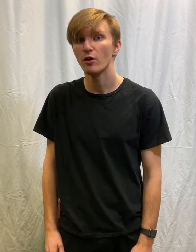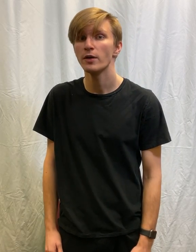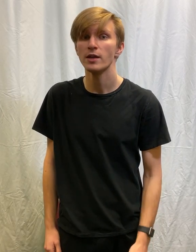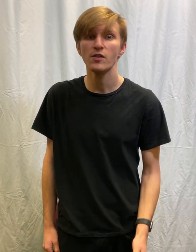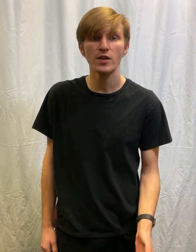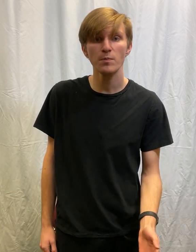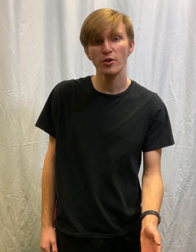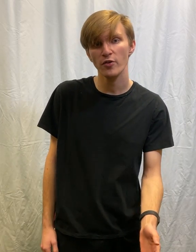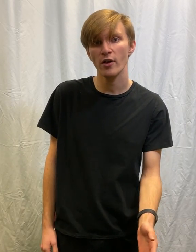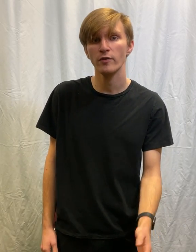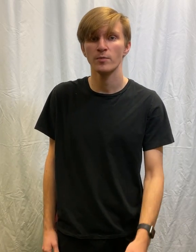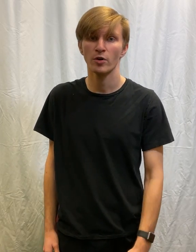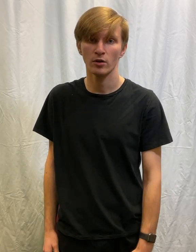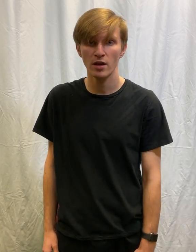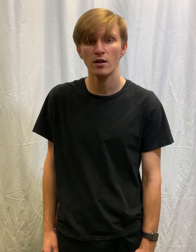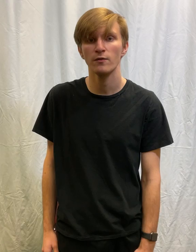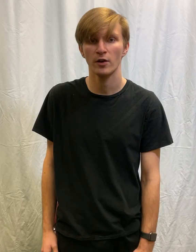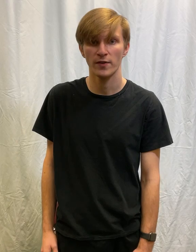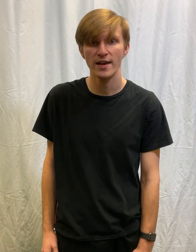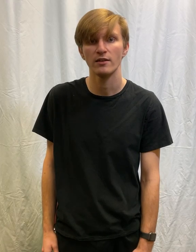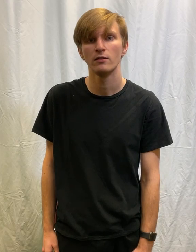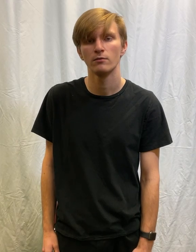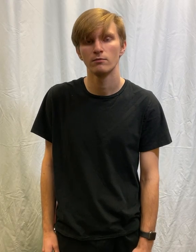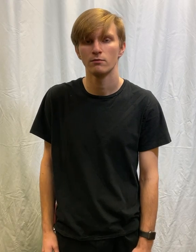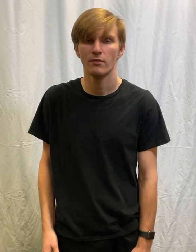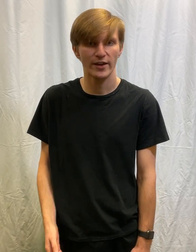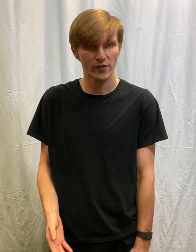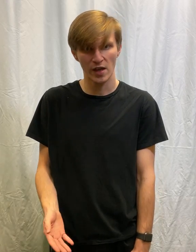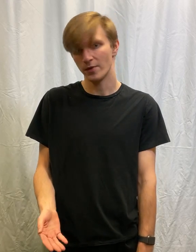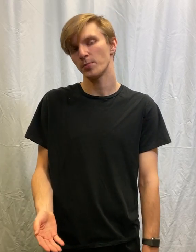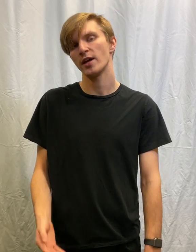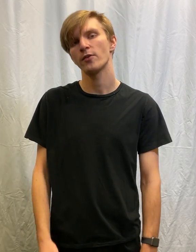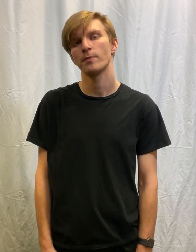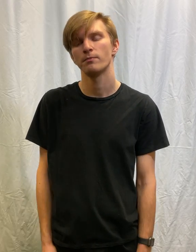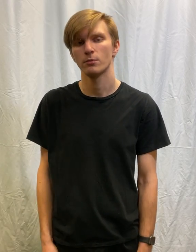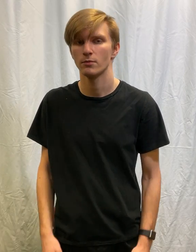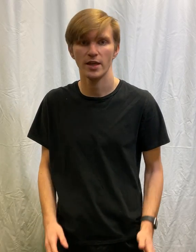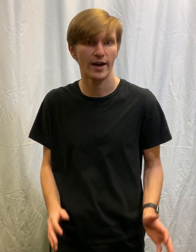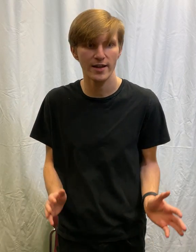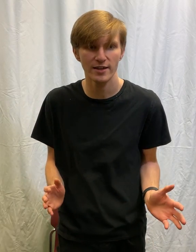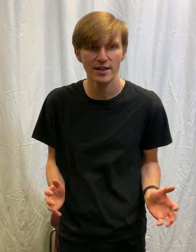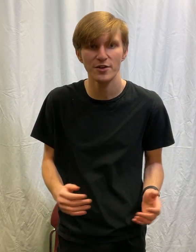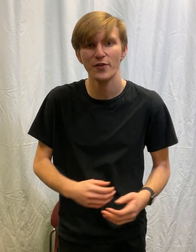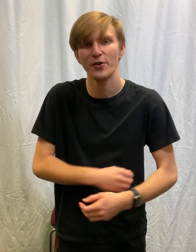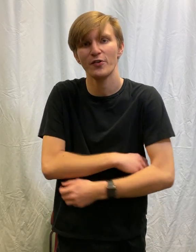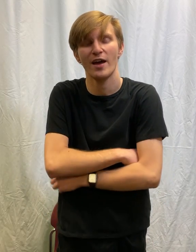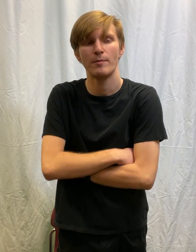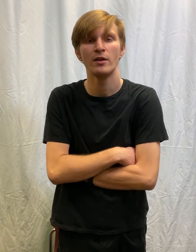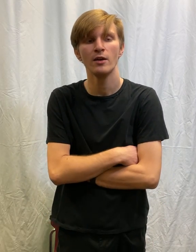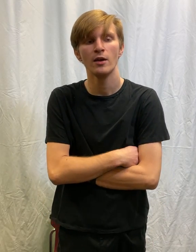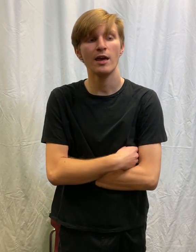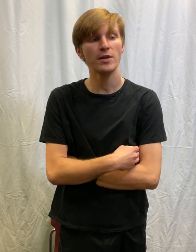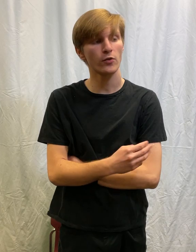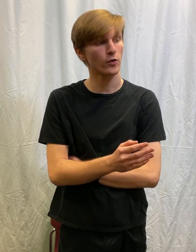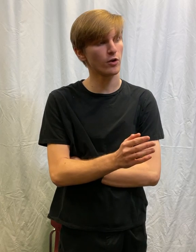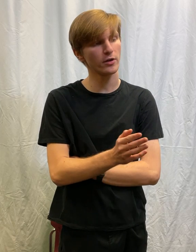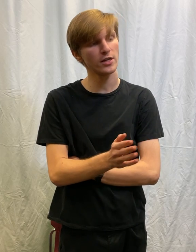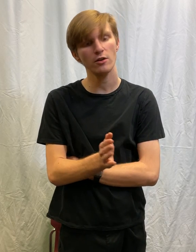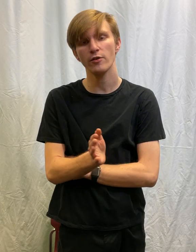So, ici, personne ne parlez français. That's the name of this place. Yeah, I didn't get you the first time. It means no one here